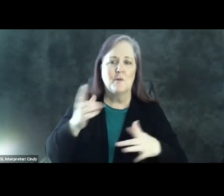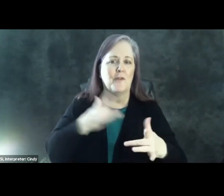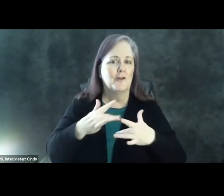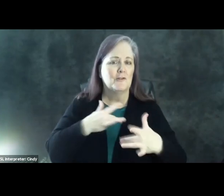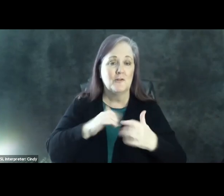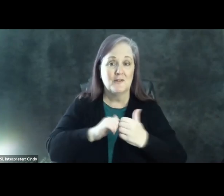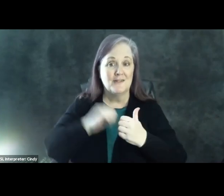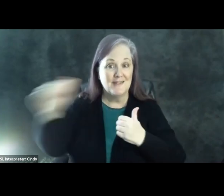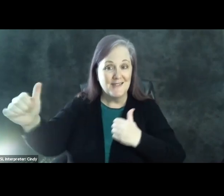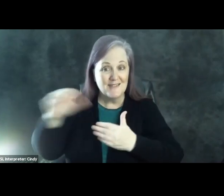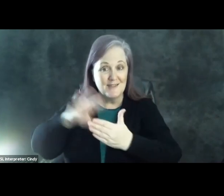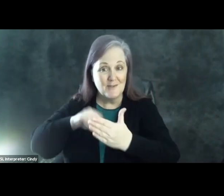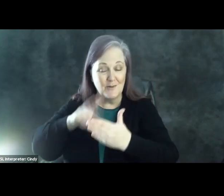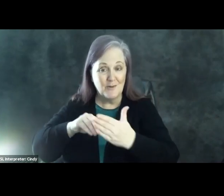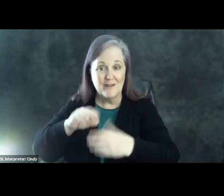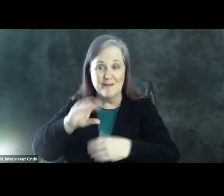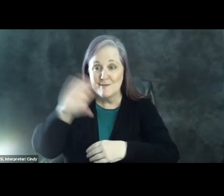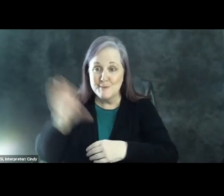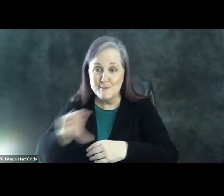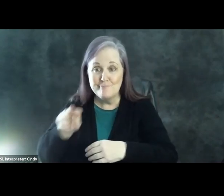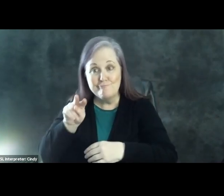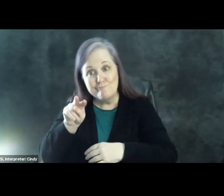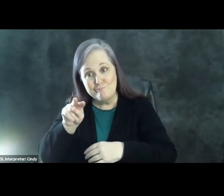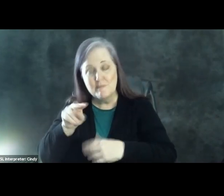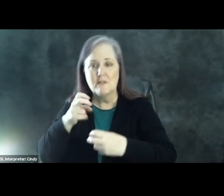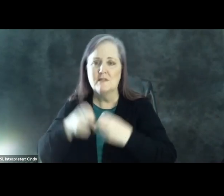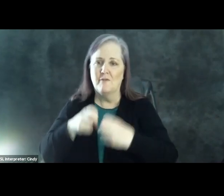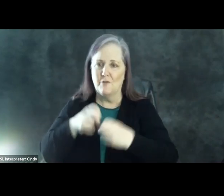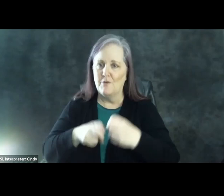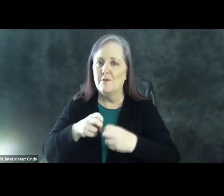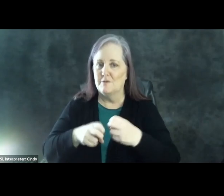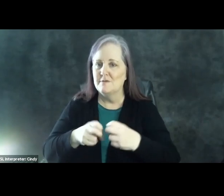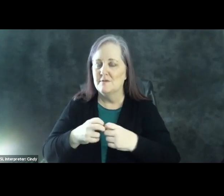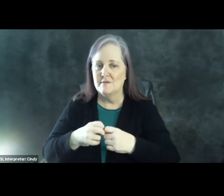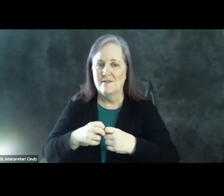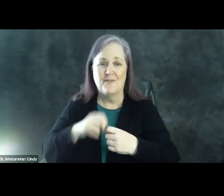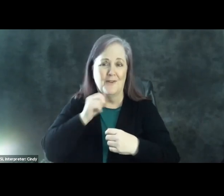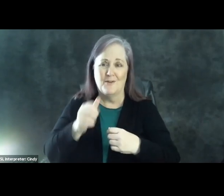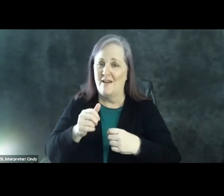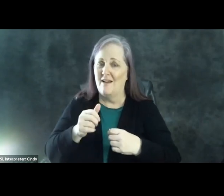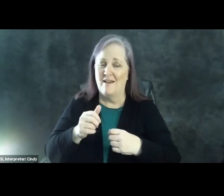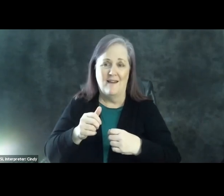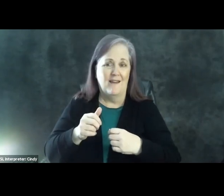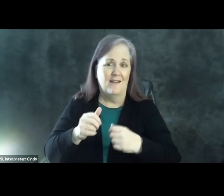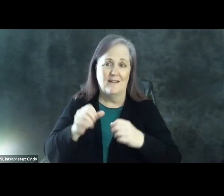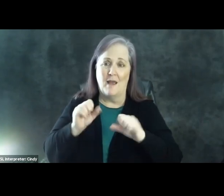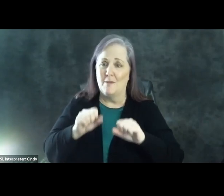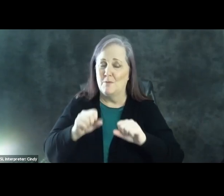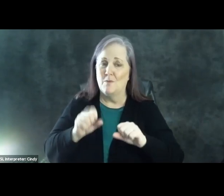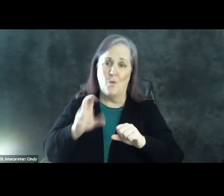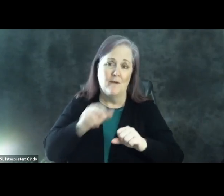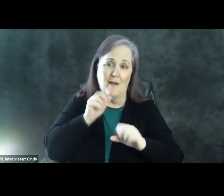distance learning has been difficult, and they are not equipped to handle teaching remote instruction at home.